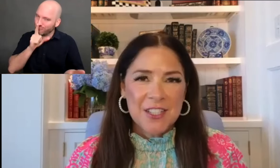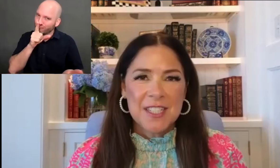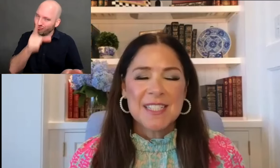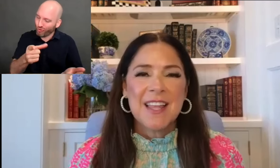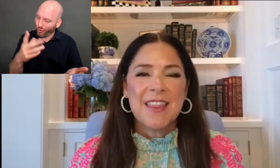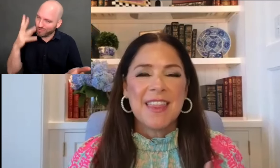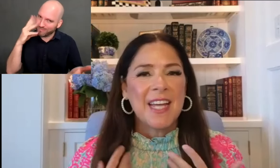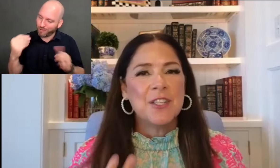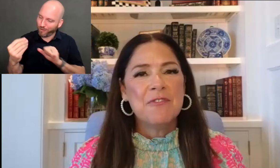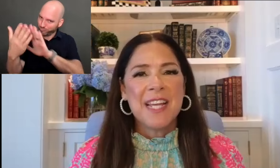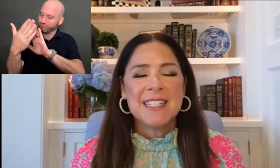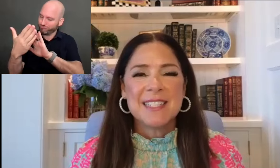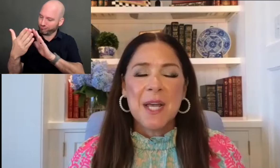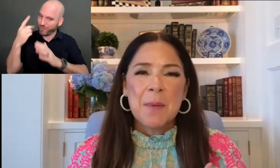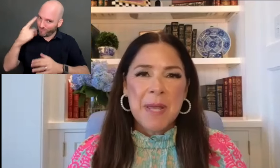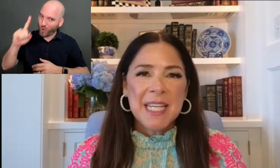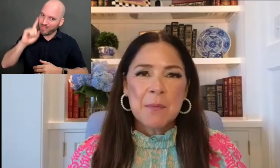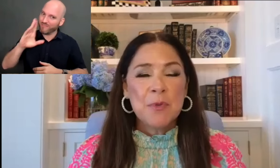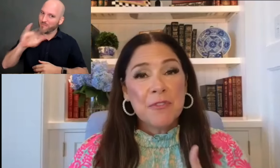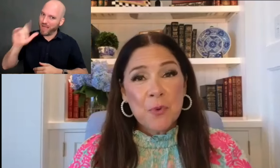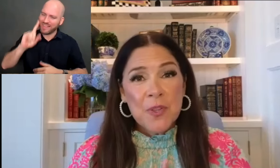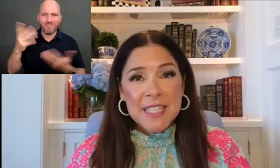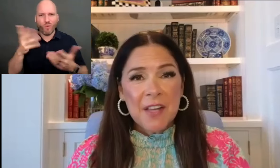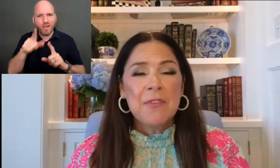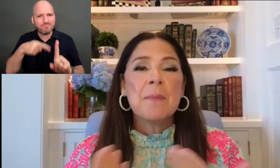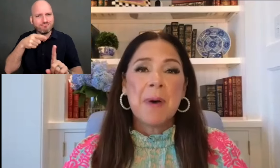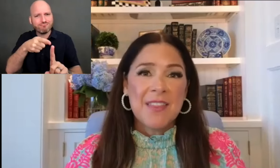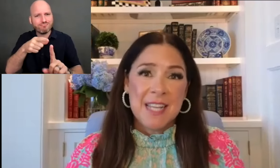that you faced making a movie for the deaf by the deaf?